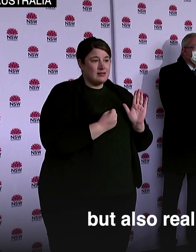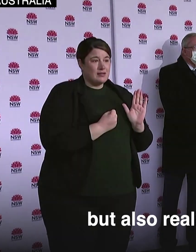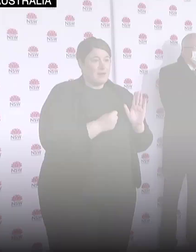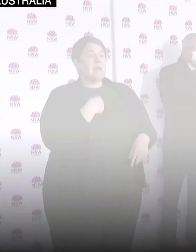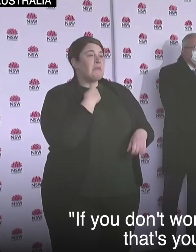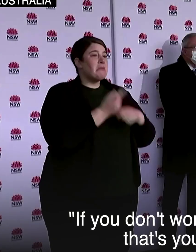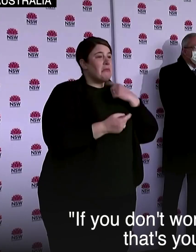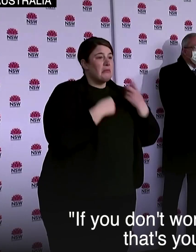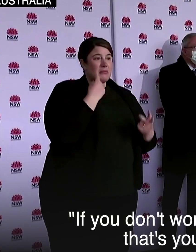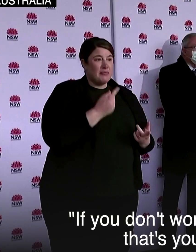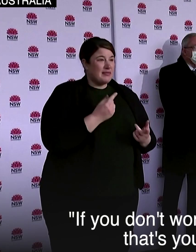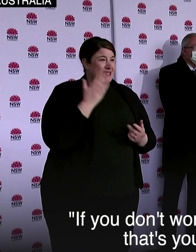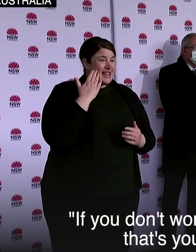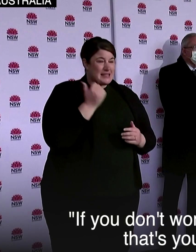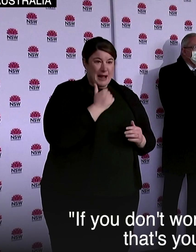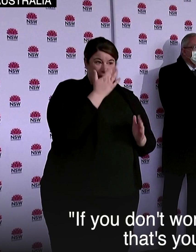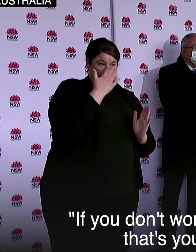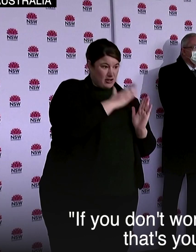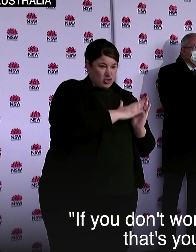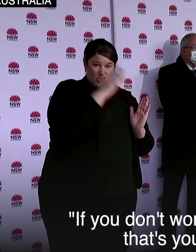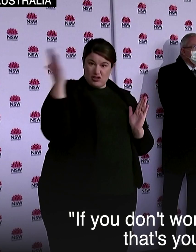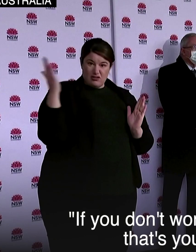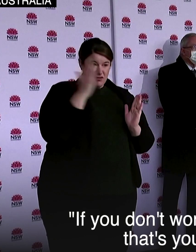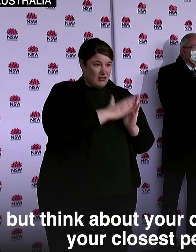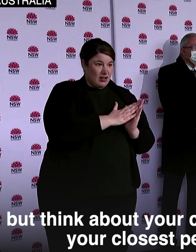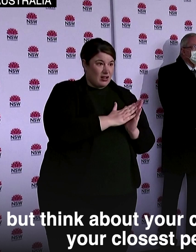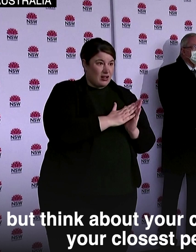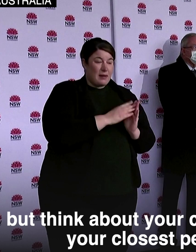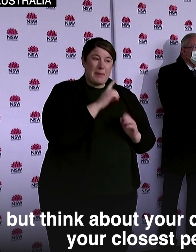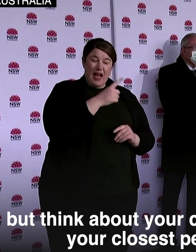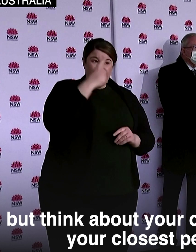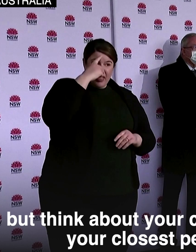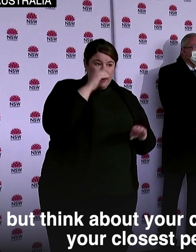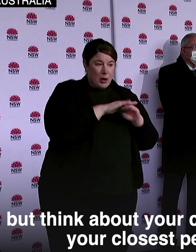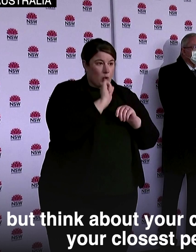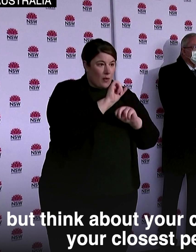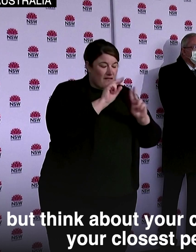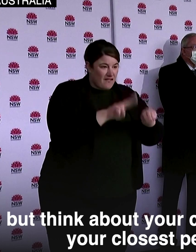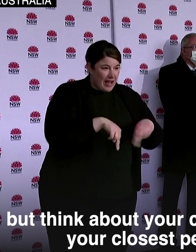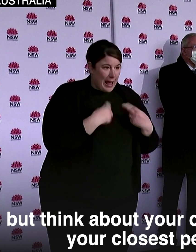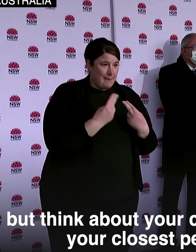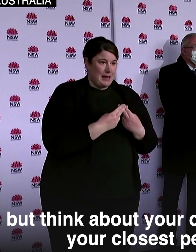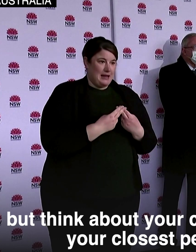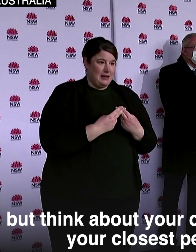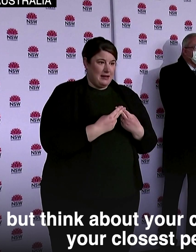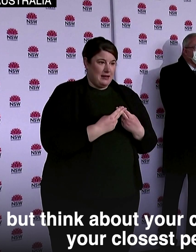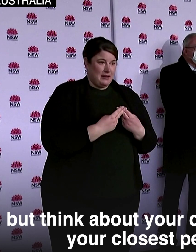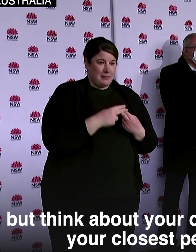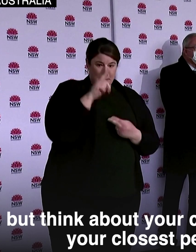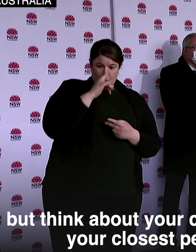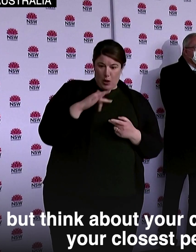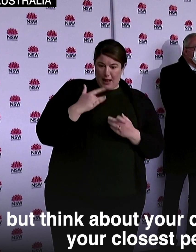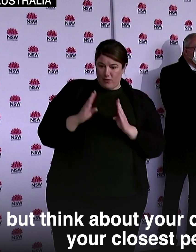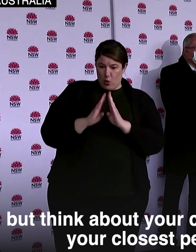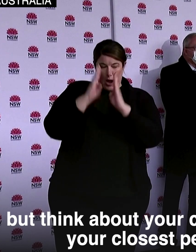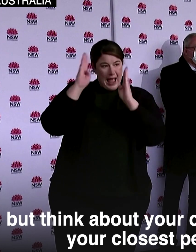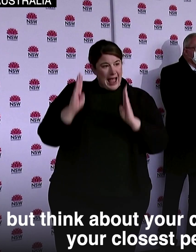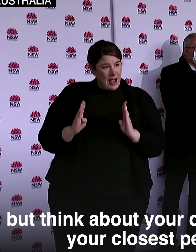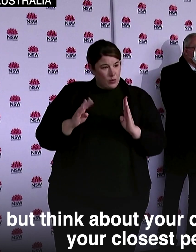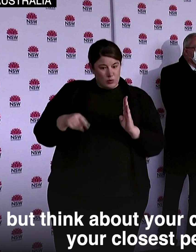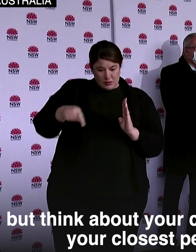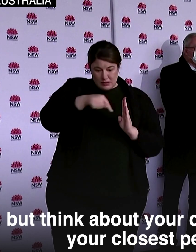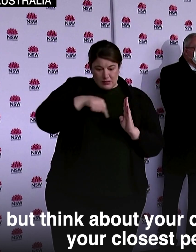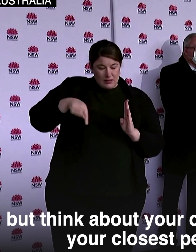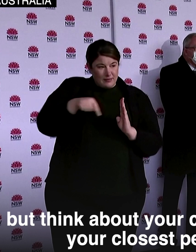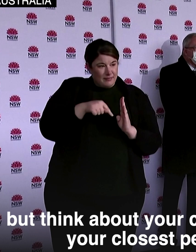the risk. If you don't worry about yourself, that's your decision. But think about your closest family members, your closest